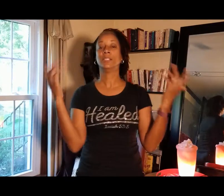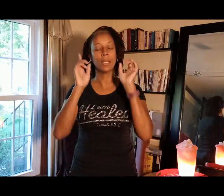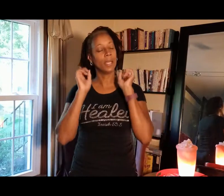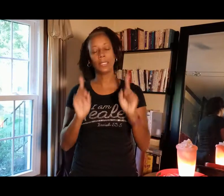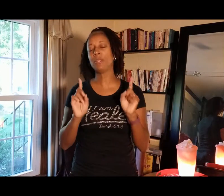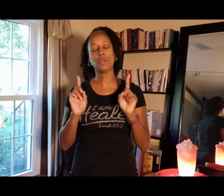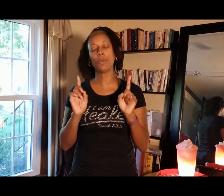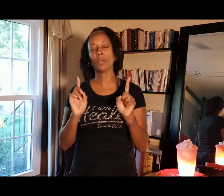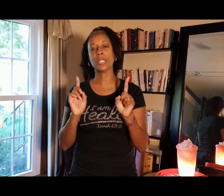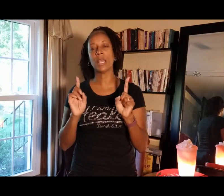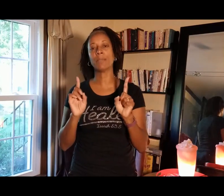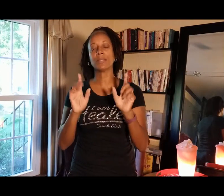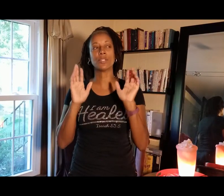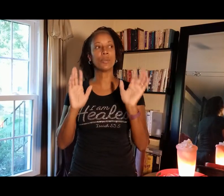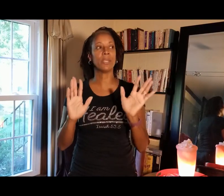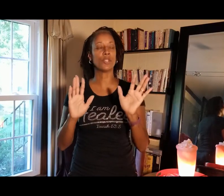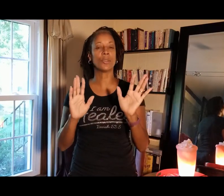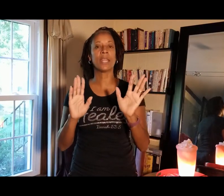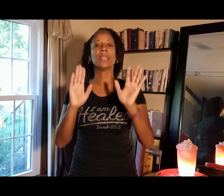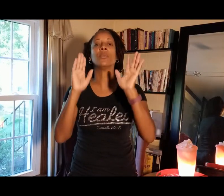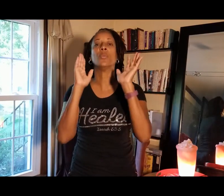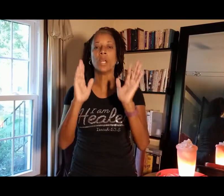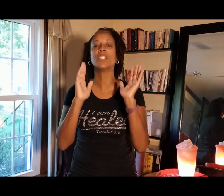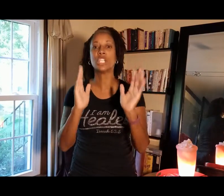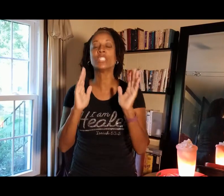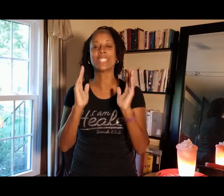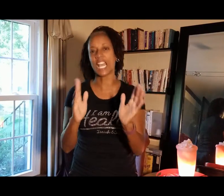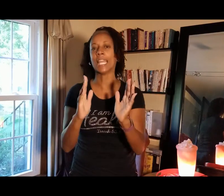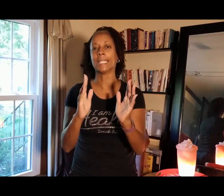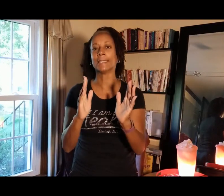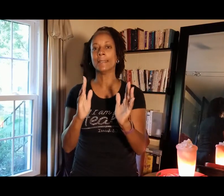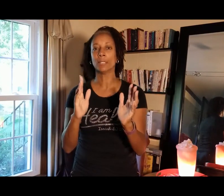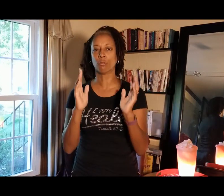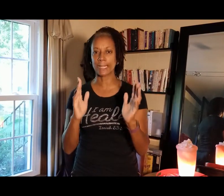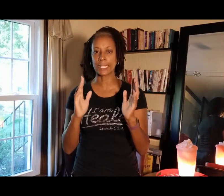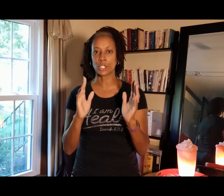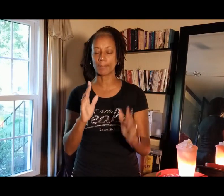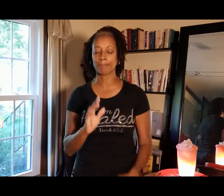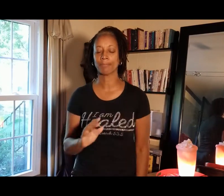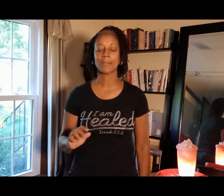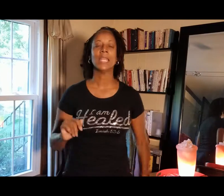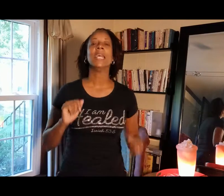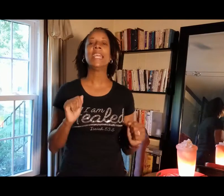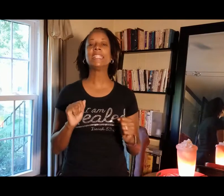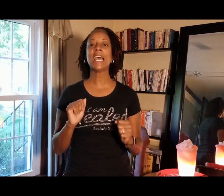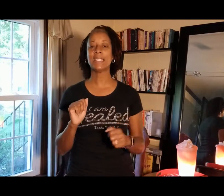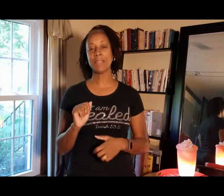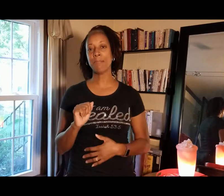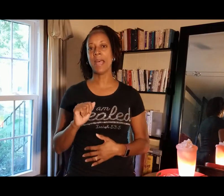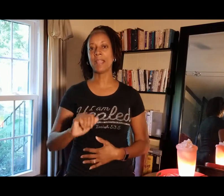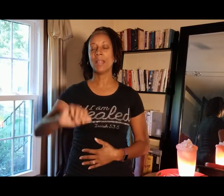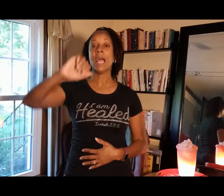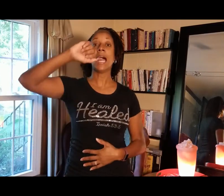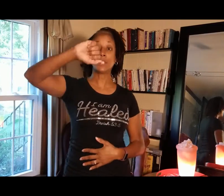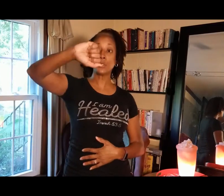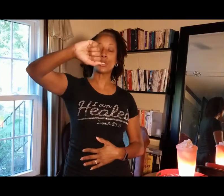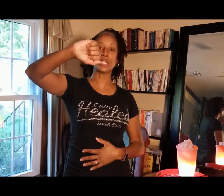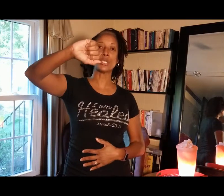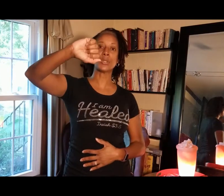Let me do it one more time because I just want to make sure that I give you one good solid rendition. Hittite empire. Hattusa, you